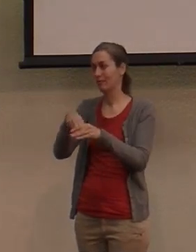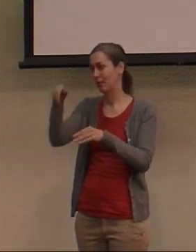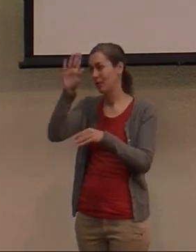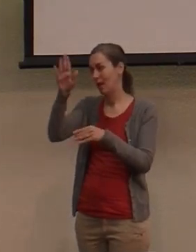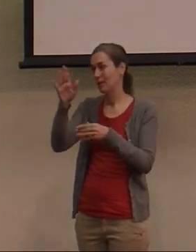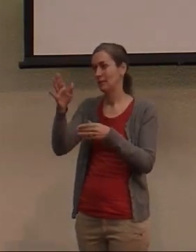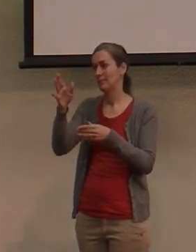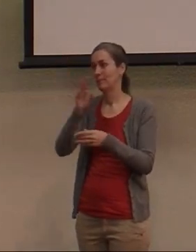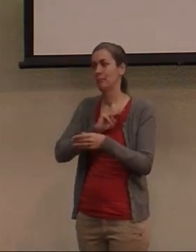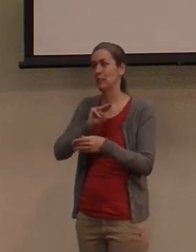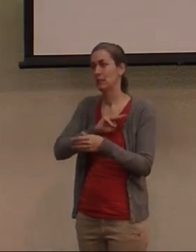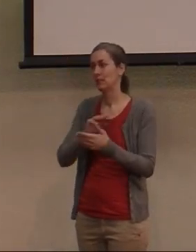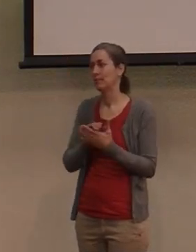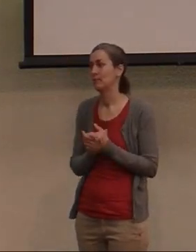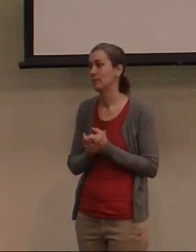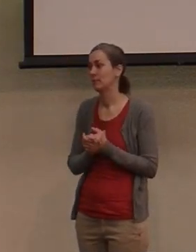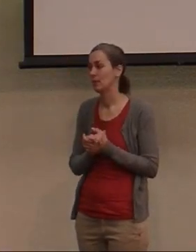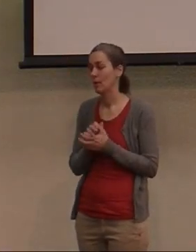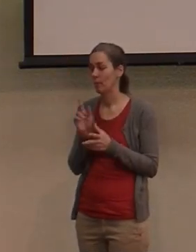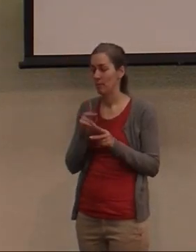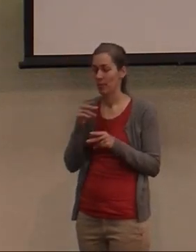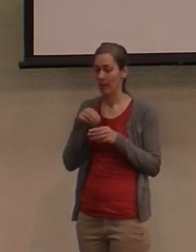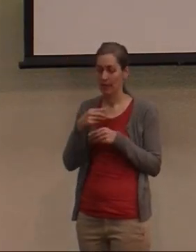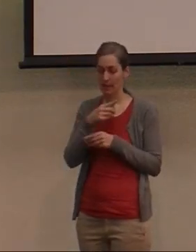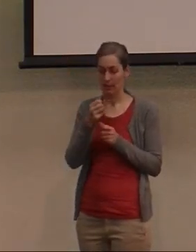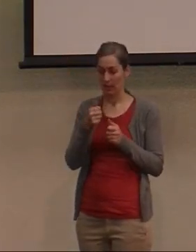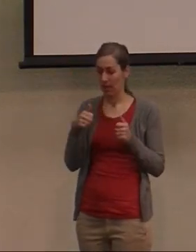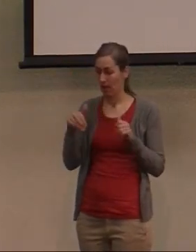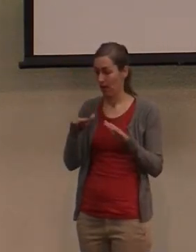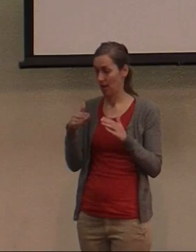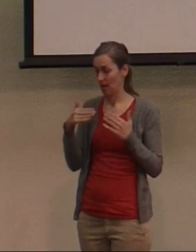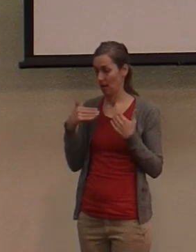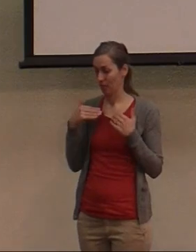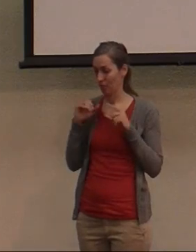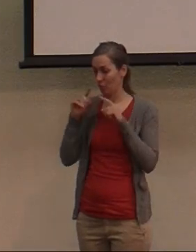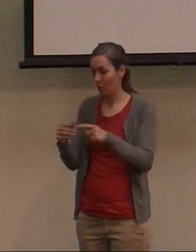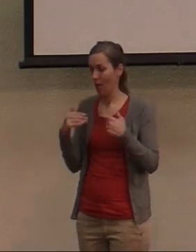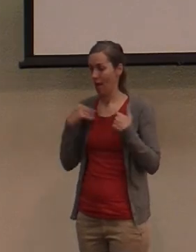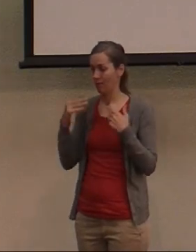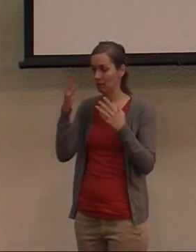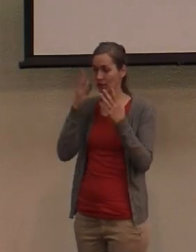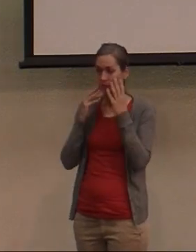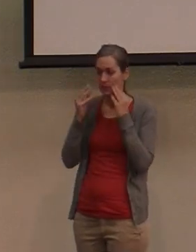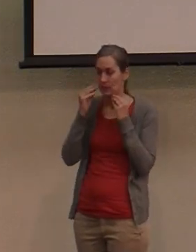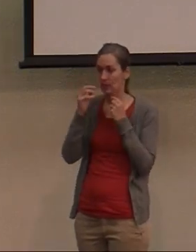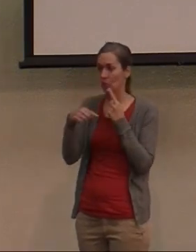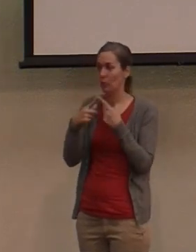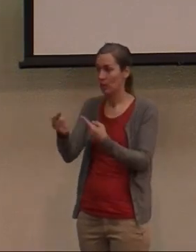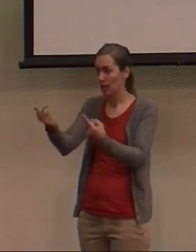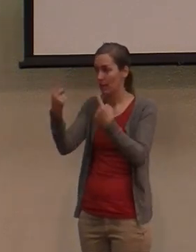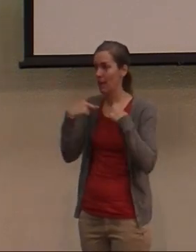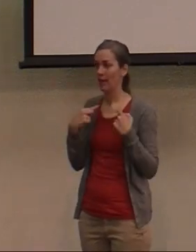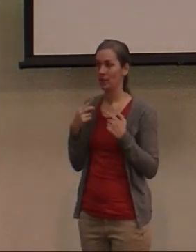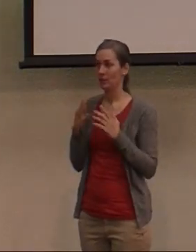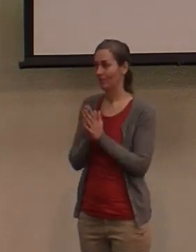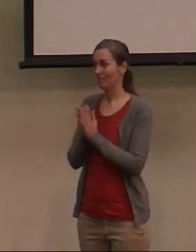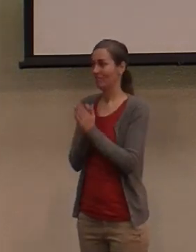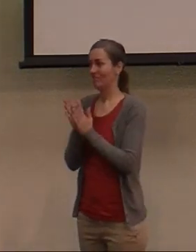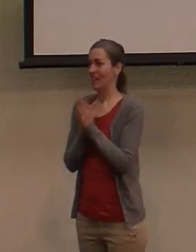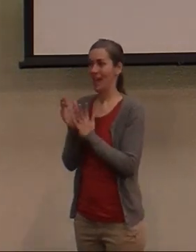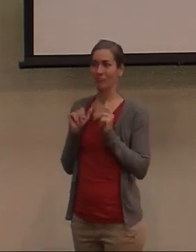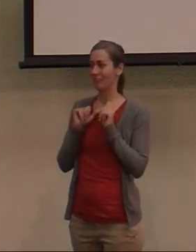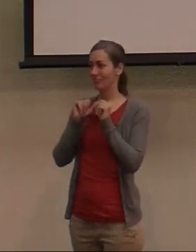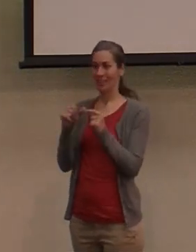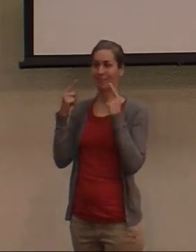People in this area being able to go and have this experience, because what it does is when you come back, you're just excited to continue